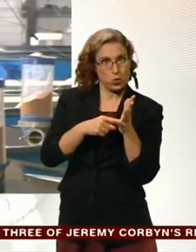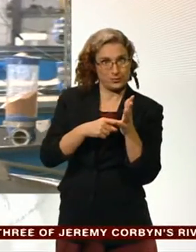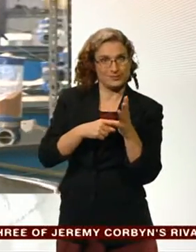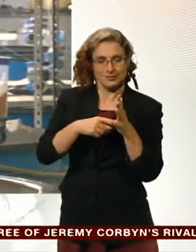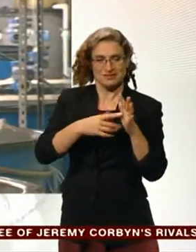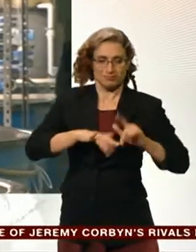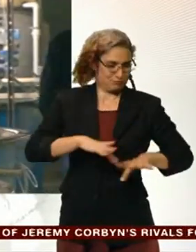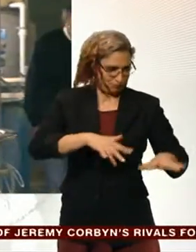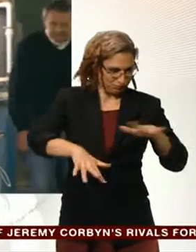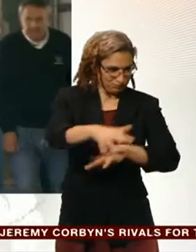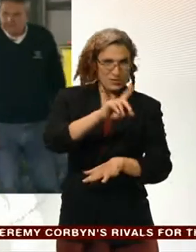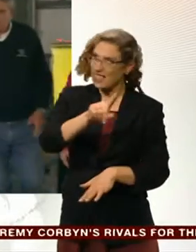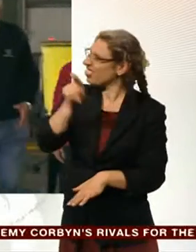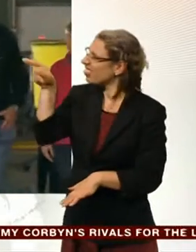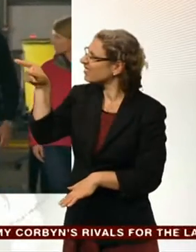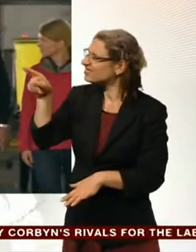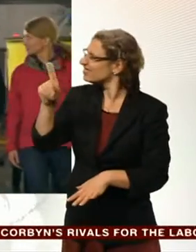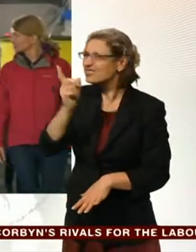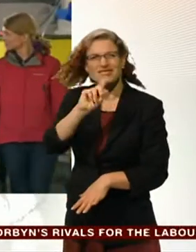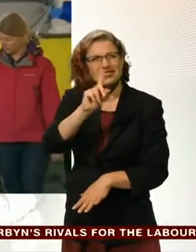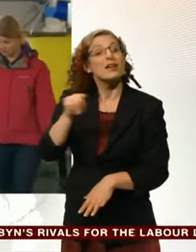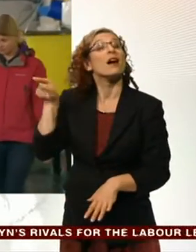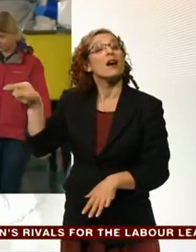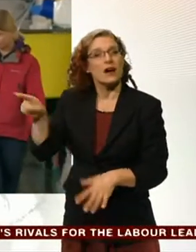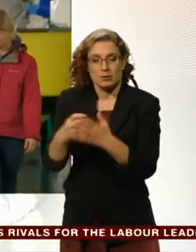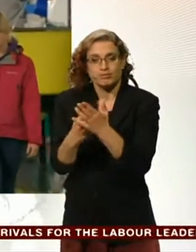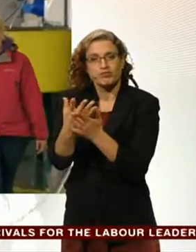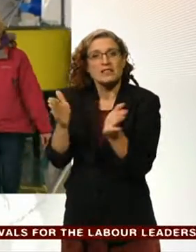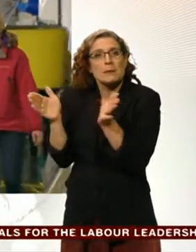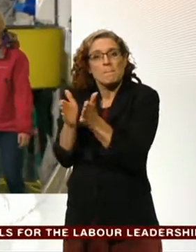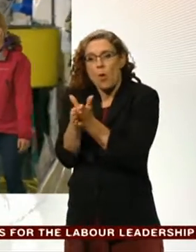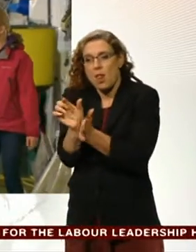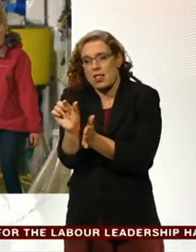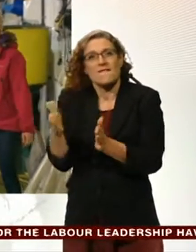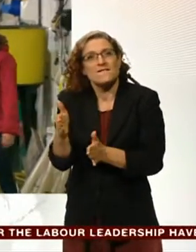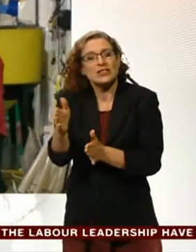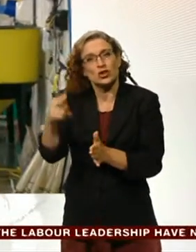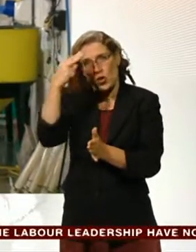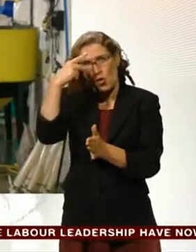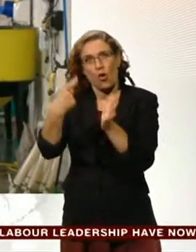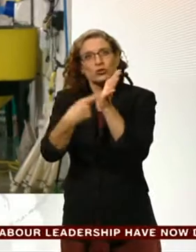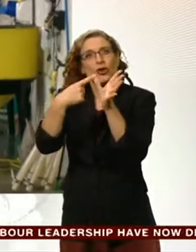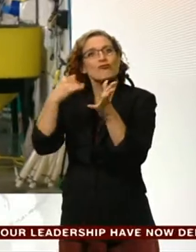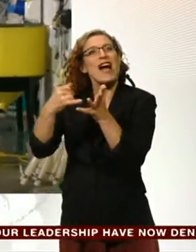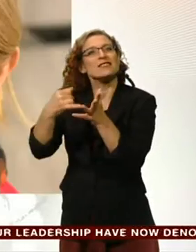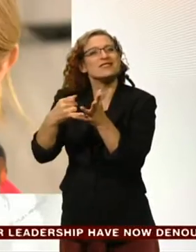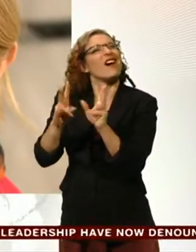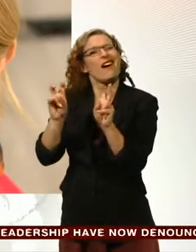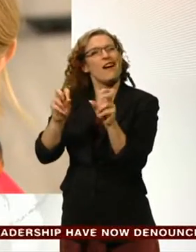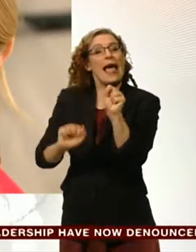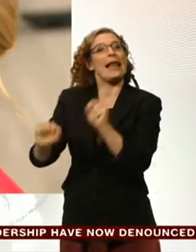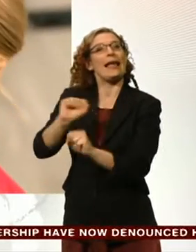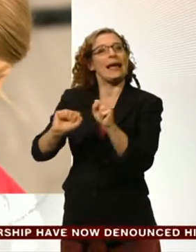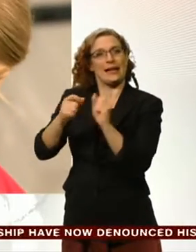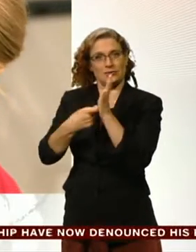in a commercial-scale hatchery. In this room, we're growing wrasse. They're called cleaner wrasse, being bred